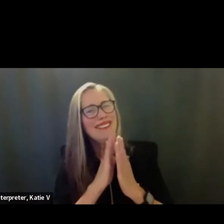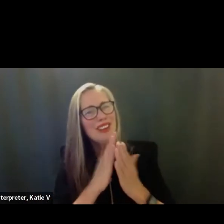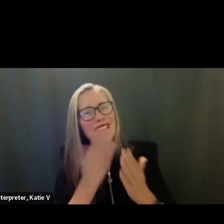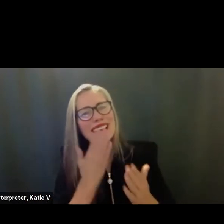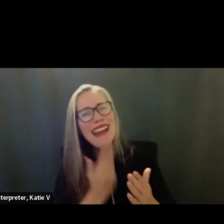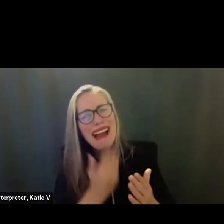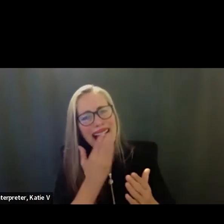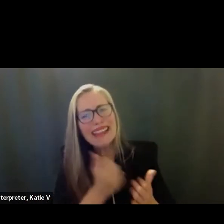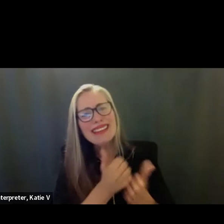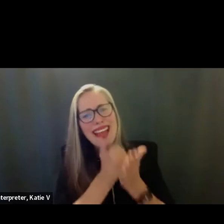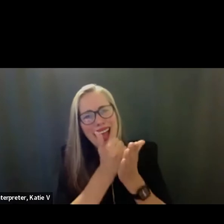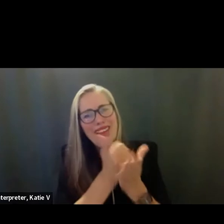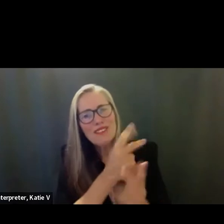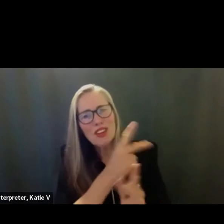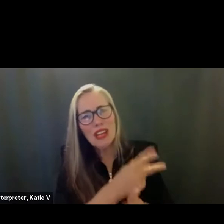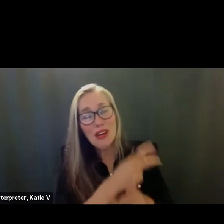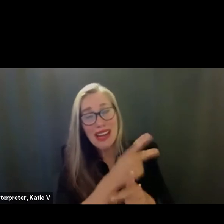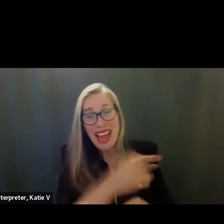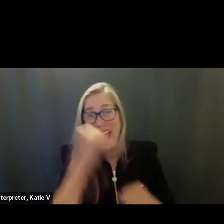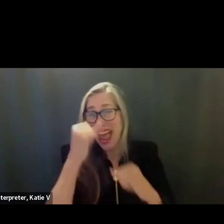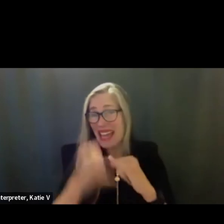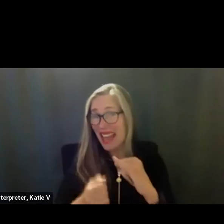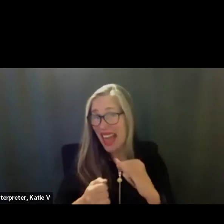Oscar.